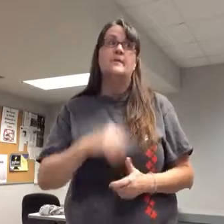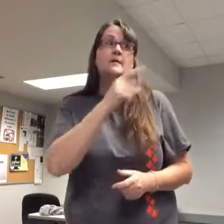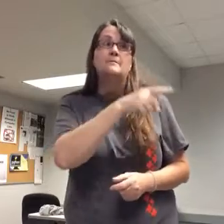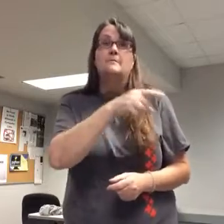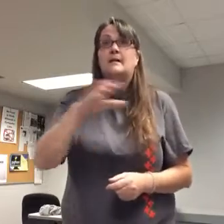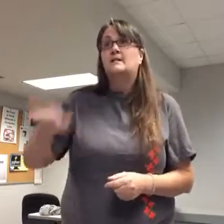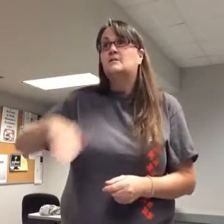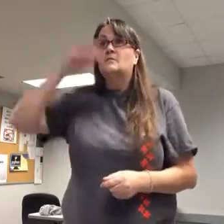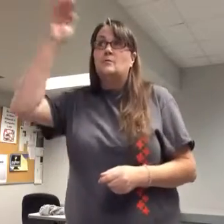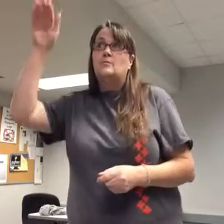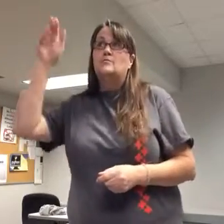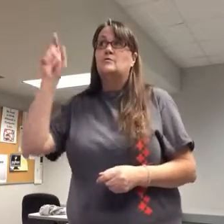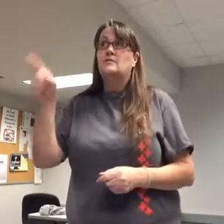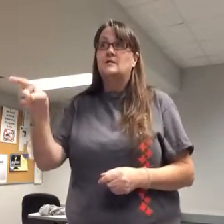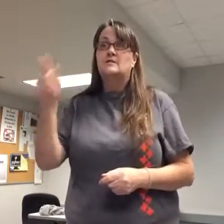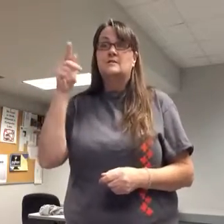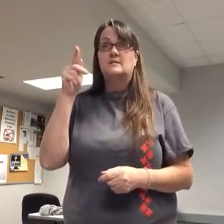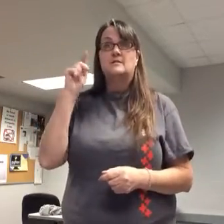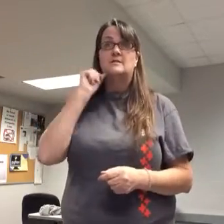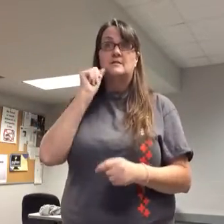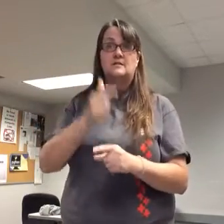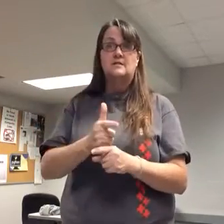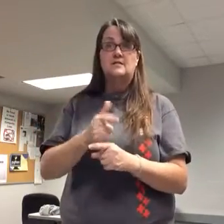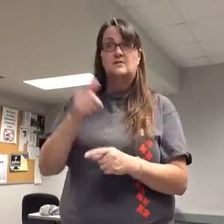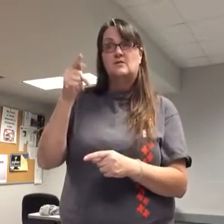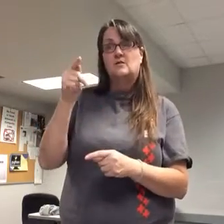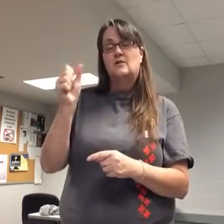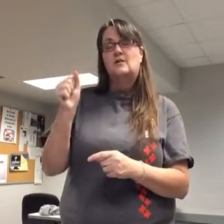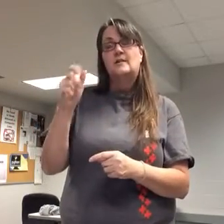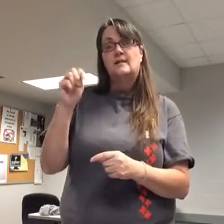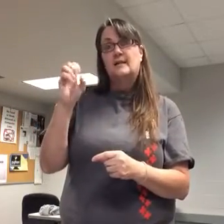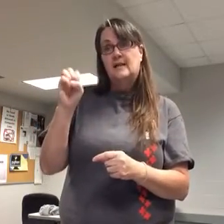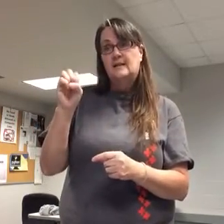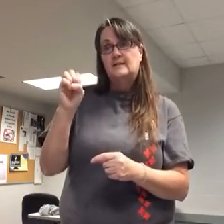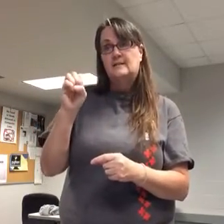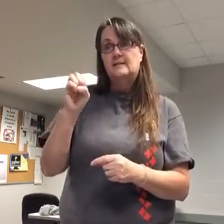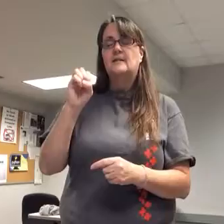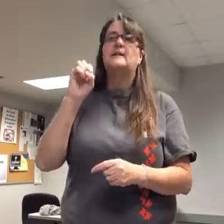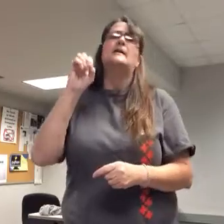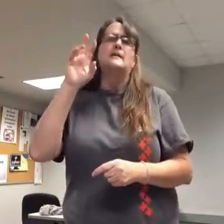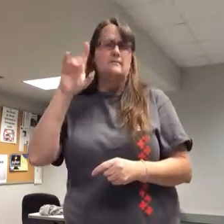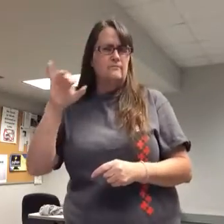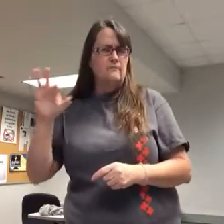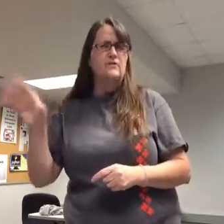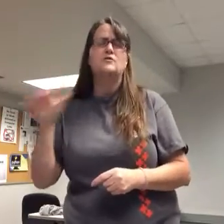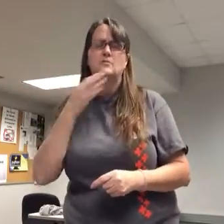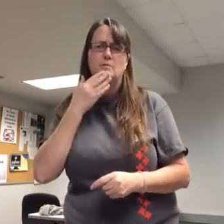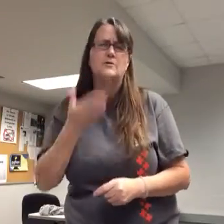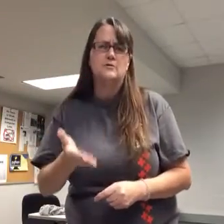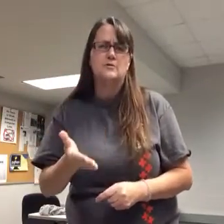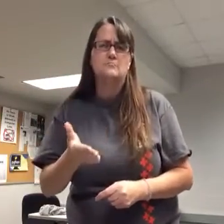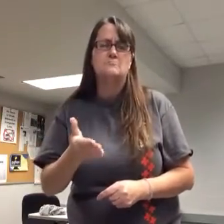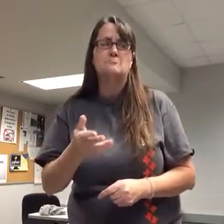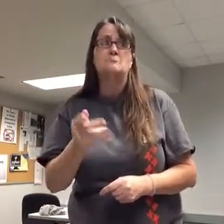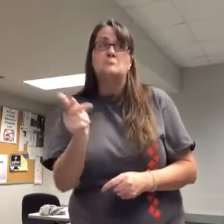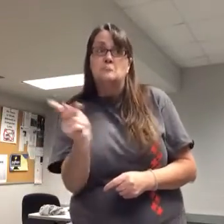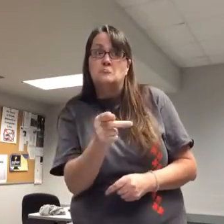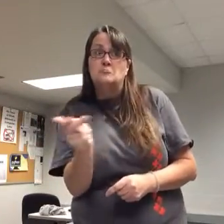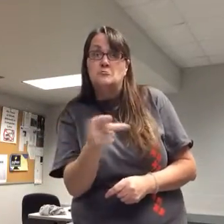Madison's older sister Kate can fingerspell pretty well so the two girls communicate that way